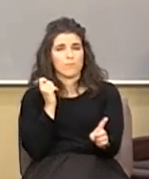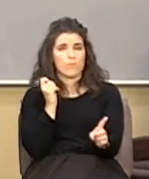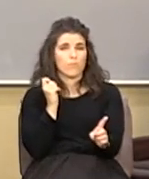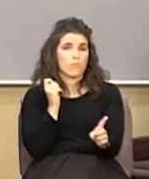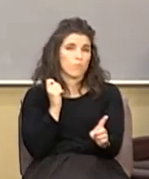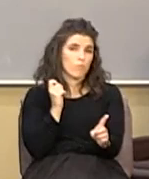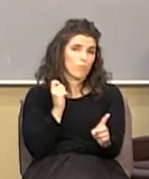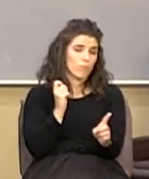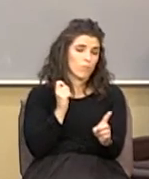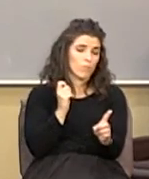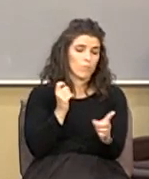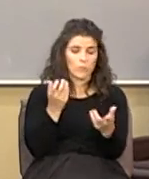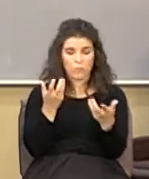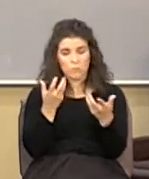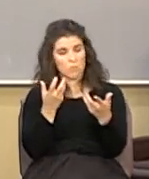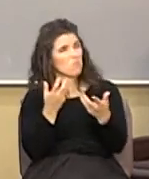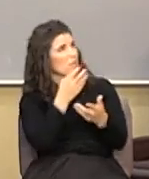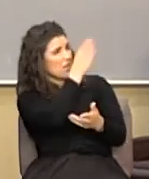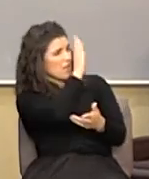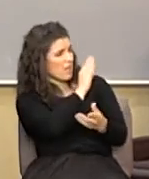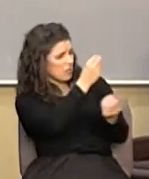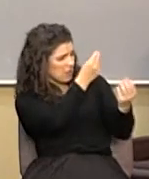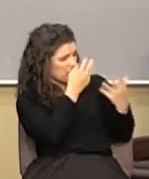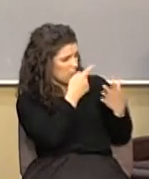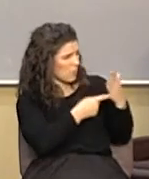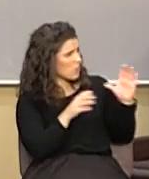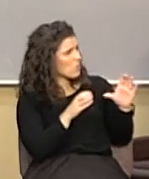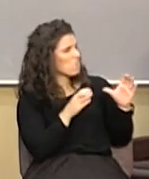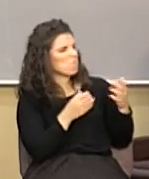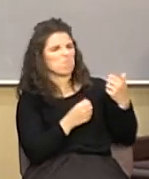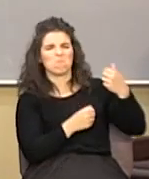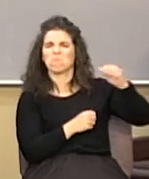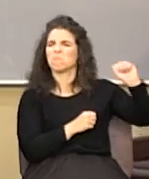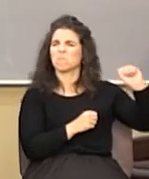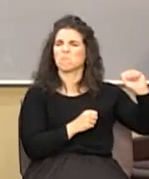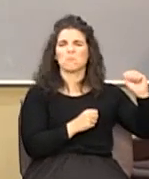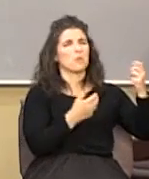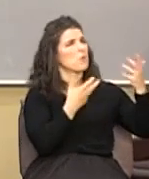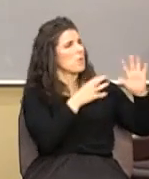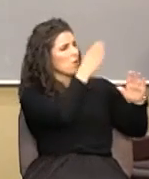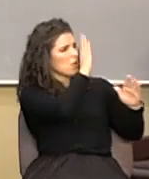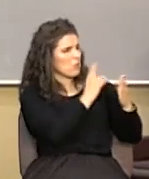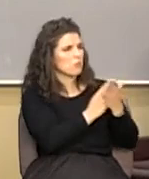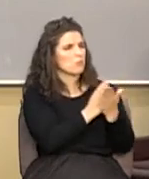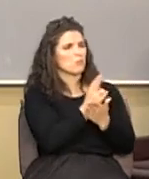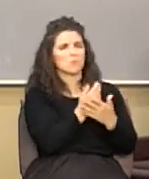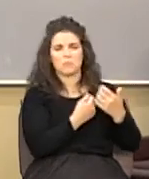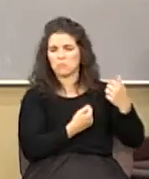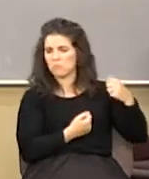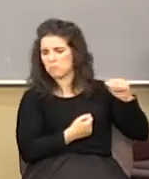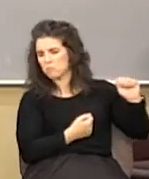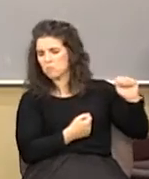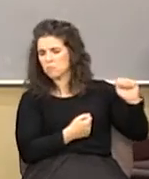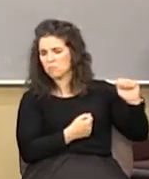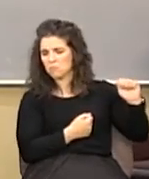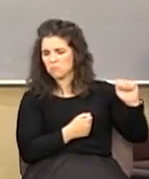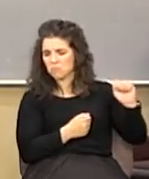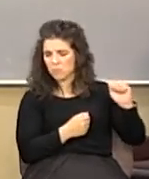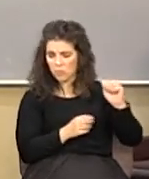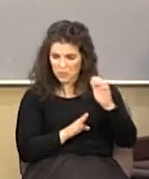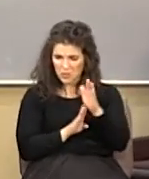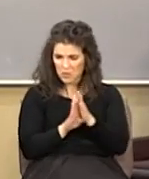we don't want to have God tell us what to do we don't want God's truth we'll develop our own